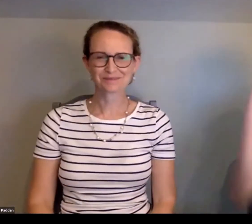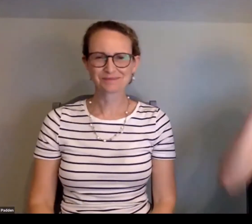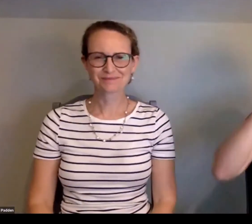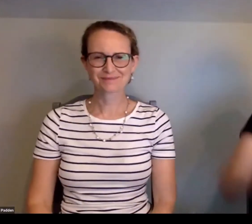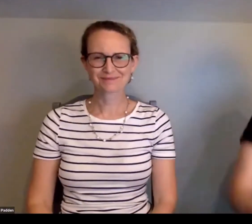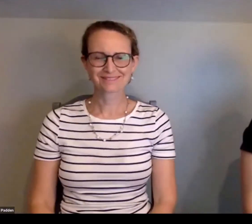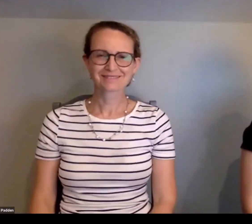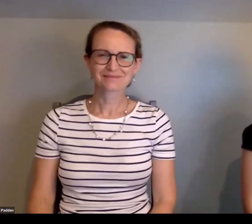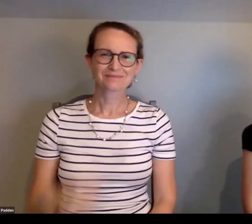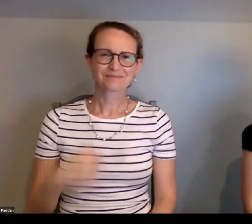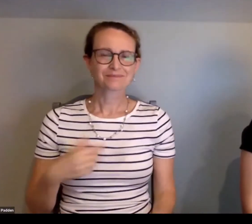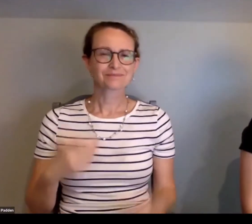Shabbat Shalom, everyone.